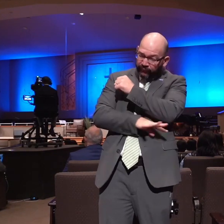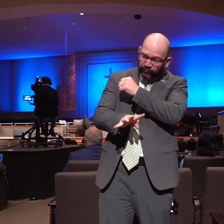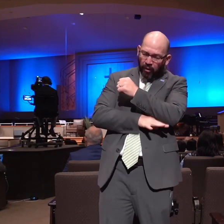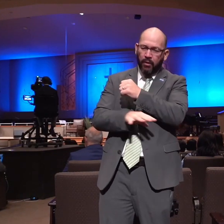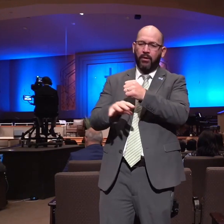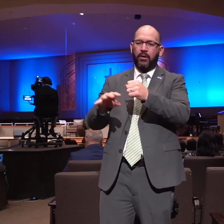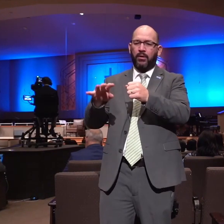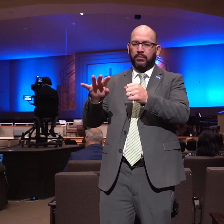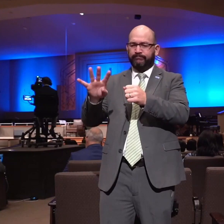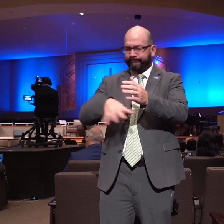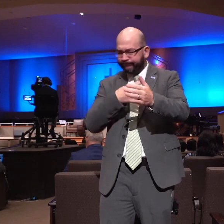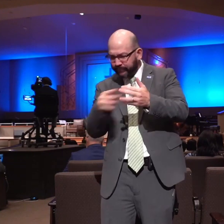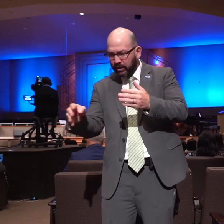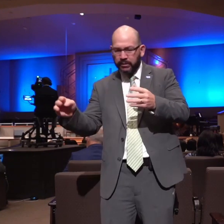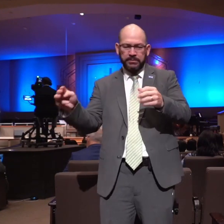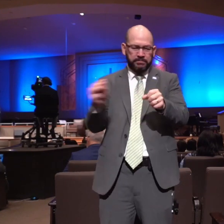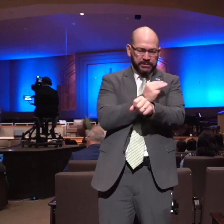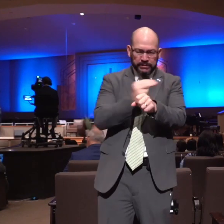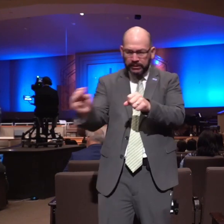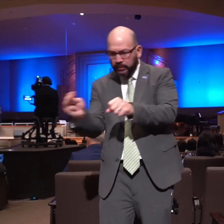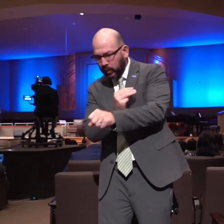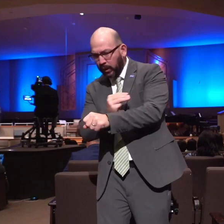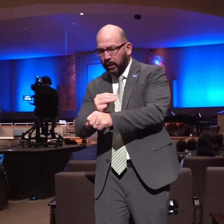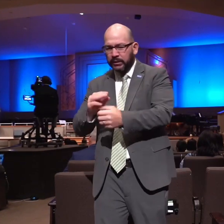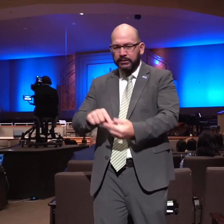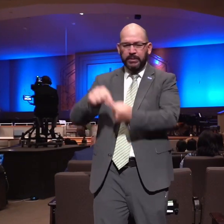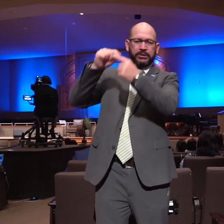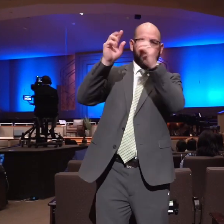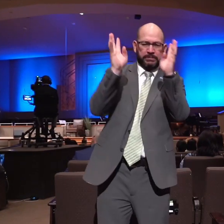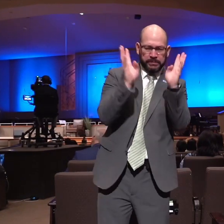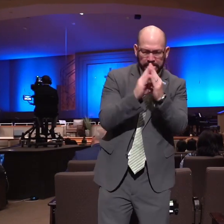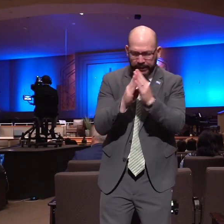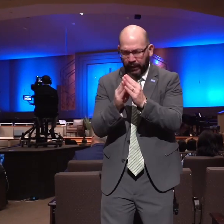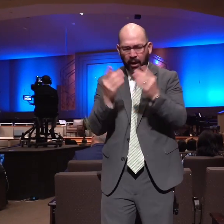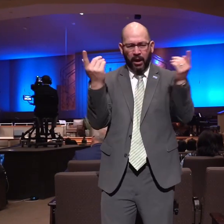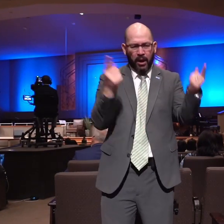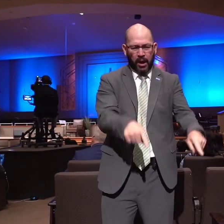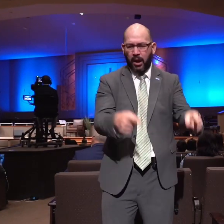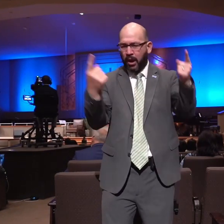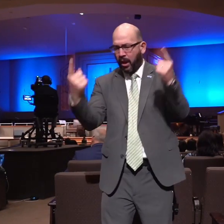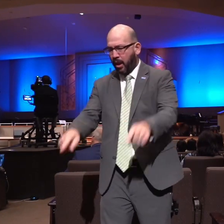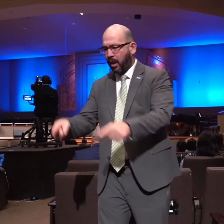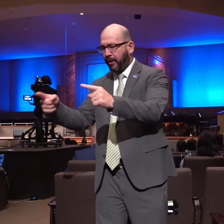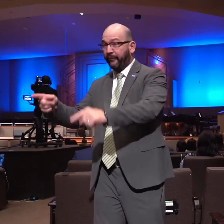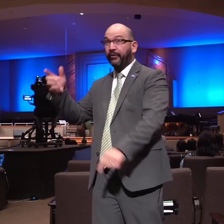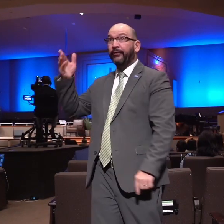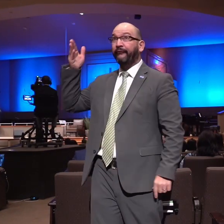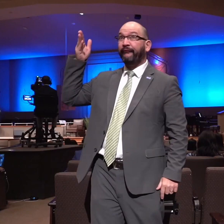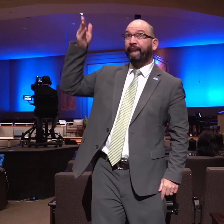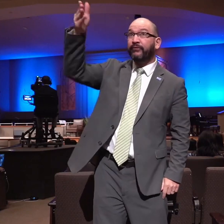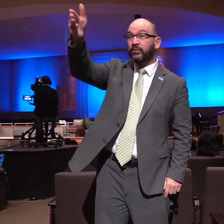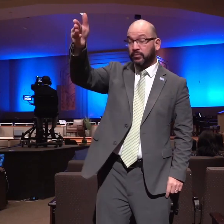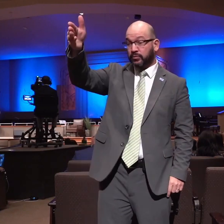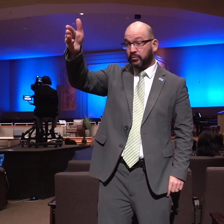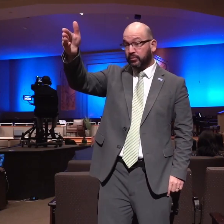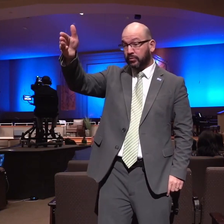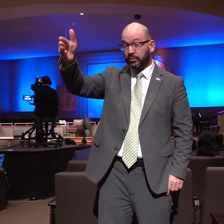conference the the world impact conference all these things that lie ahead of us that have such great potential for god